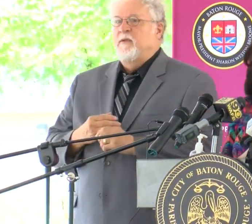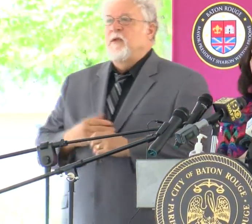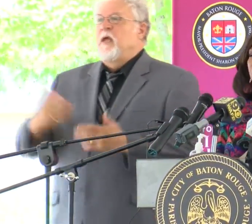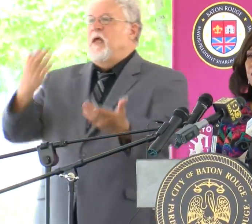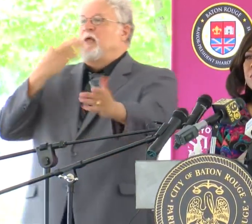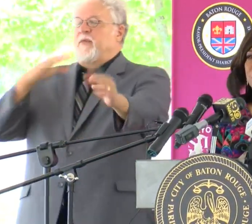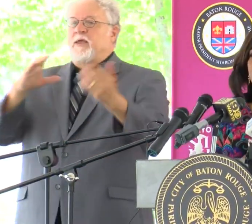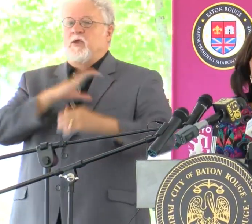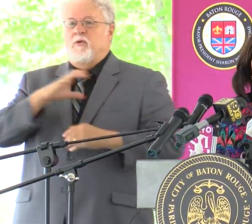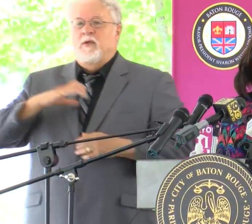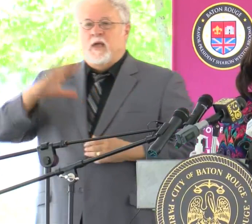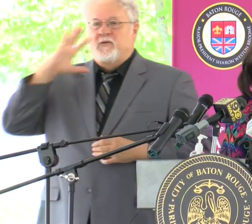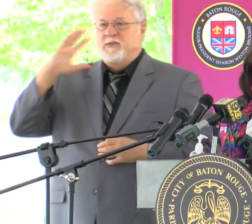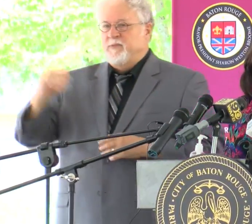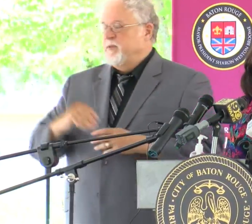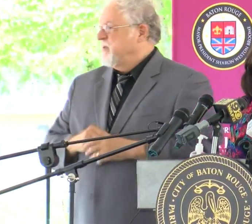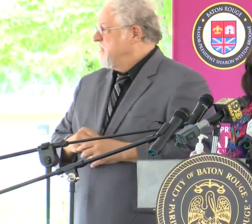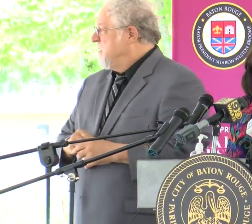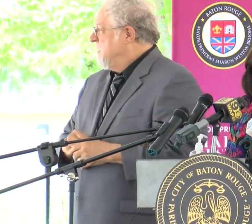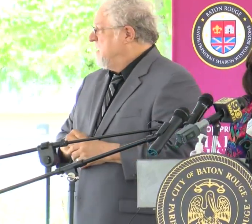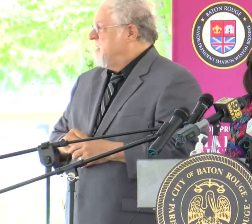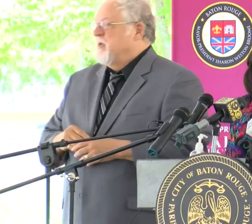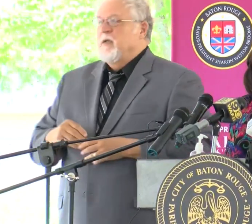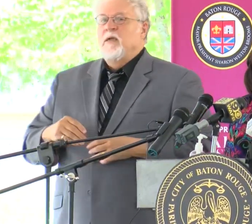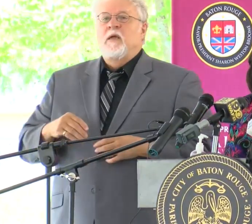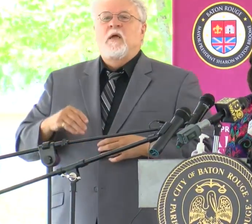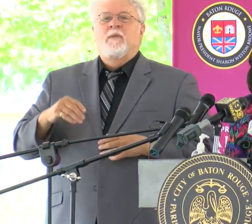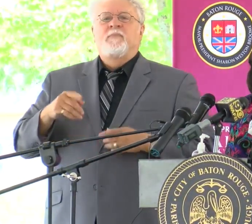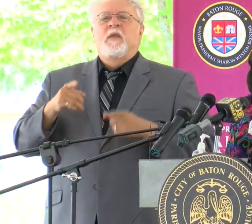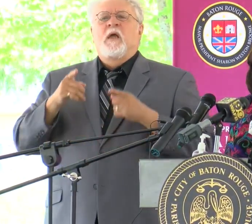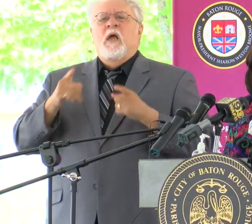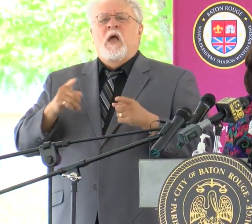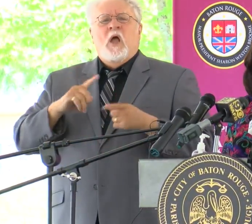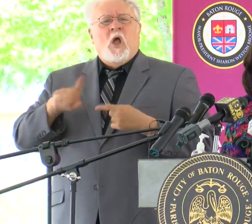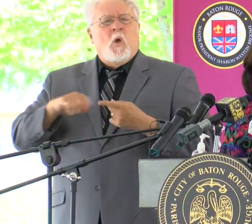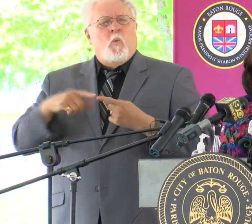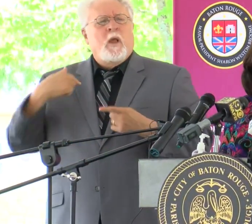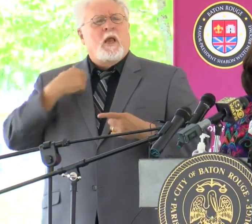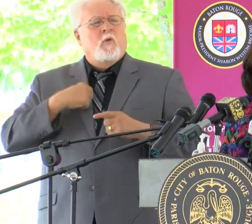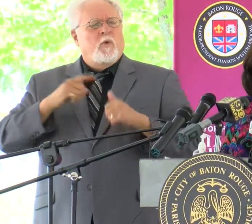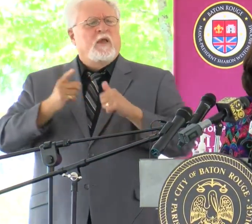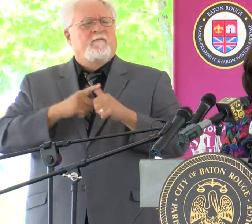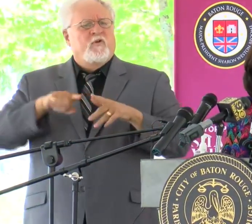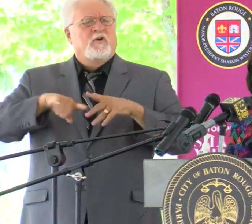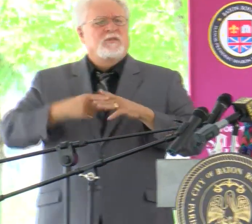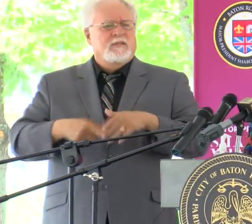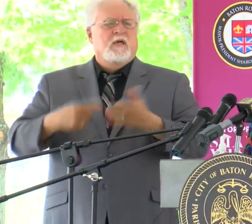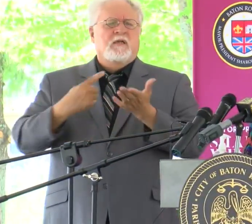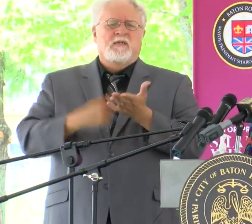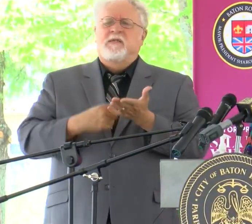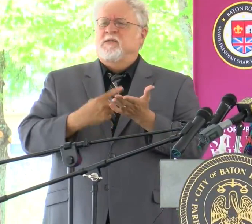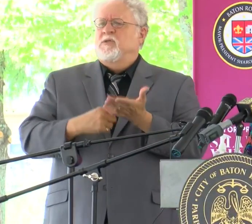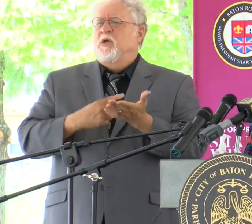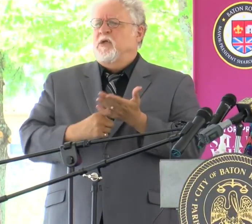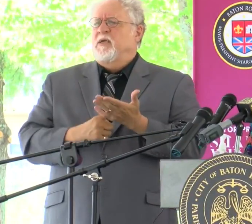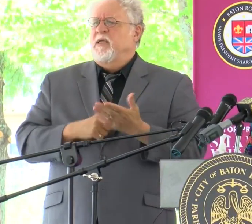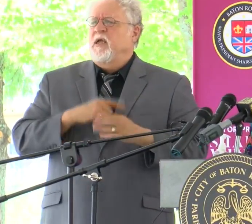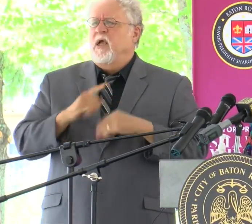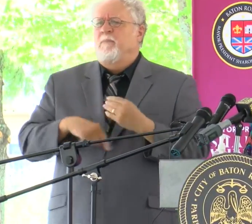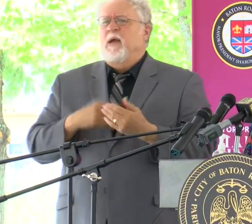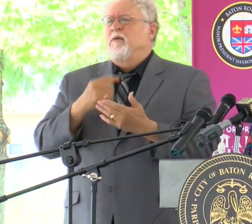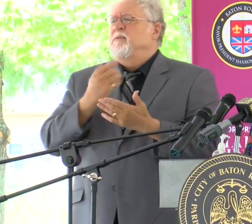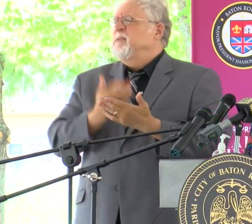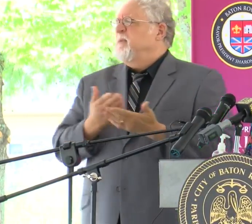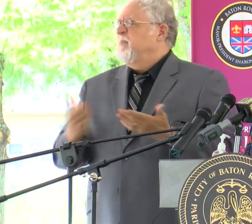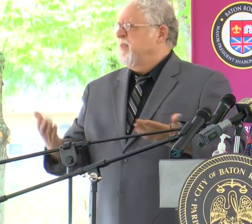Thank you, Congressman. You know, when we first started talking about some of